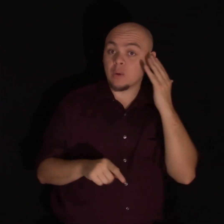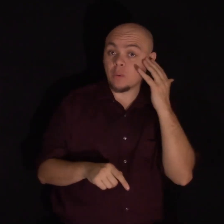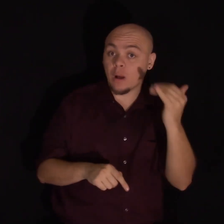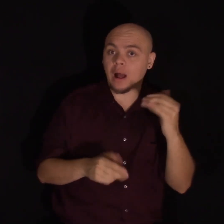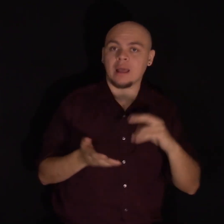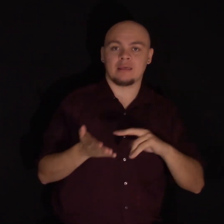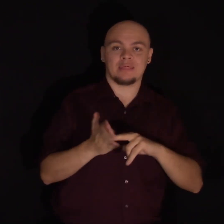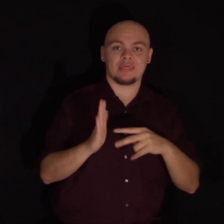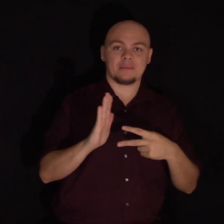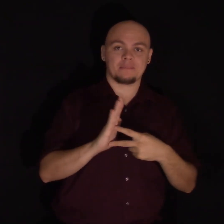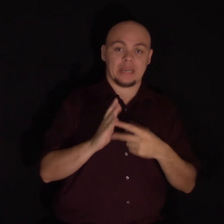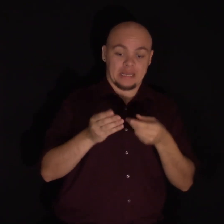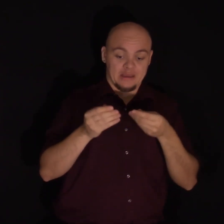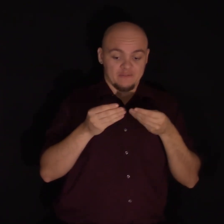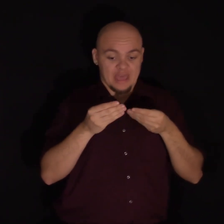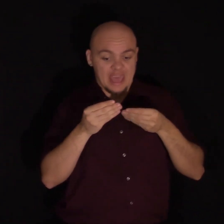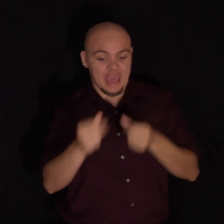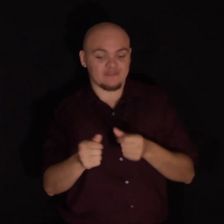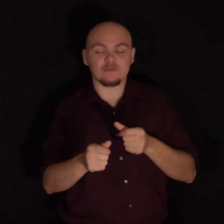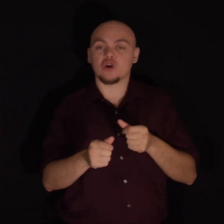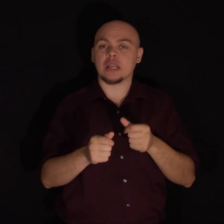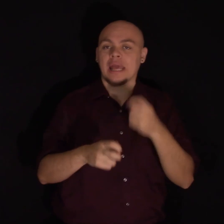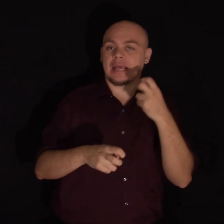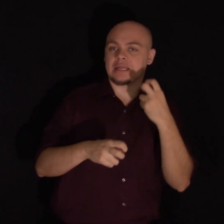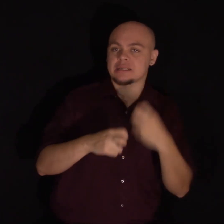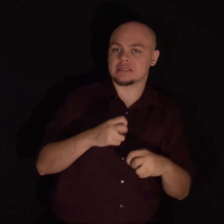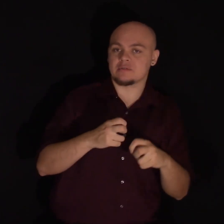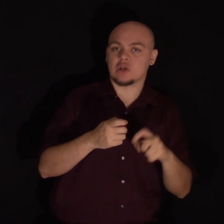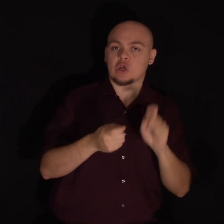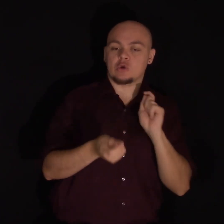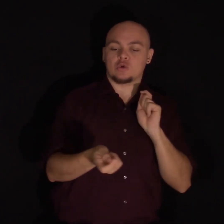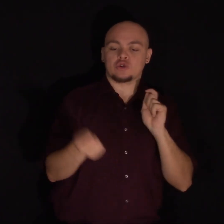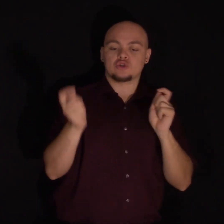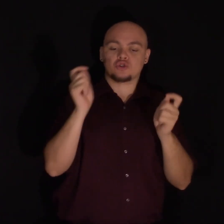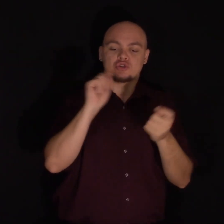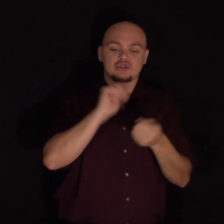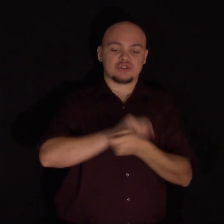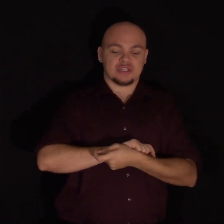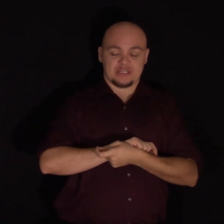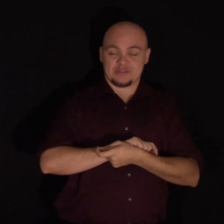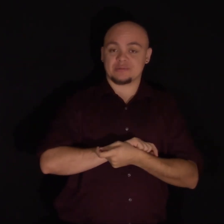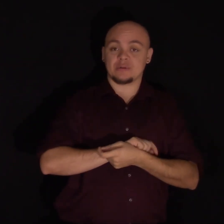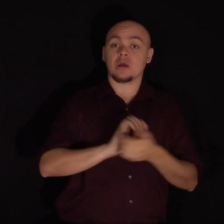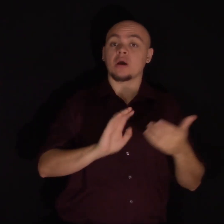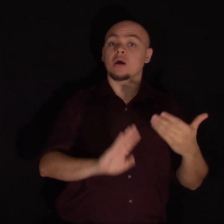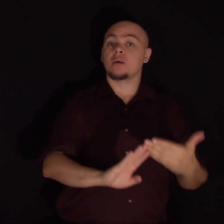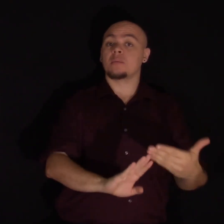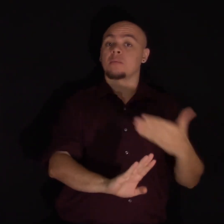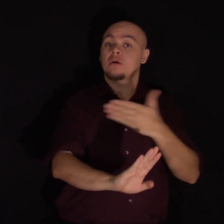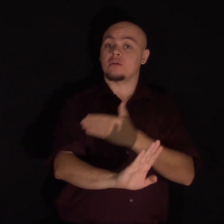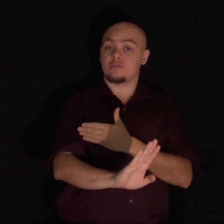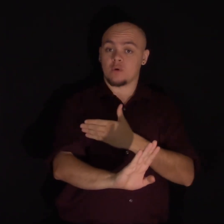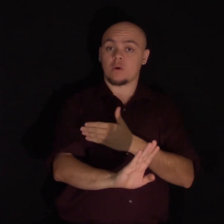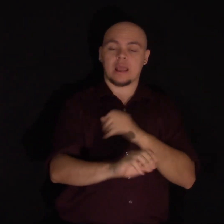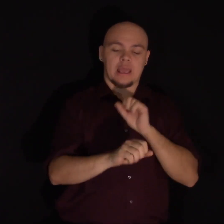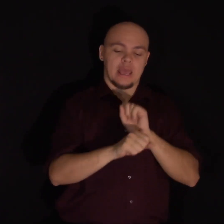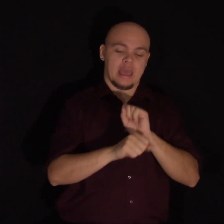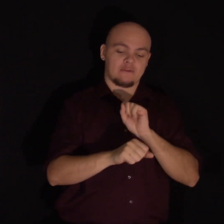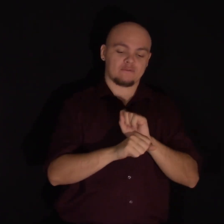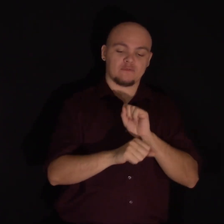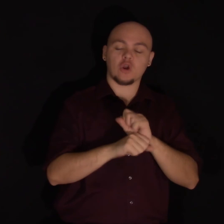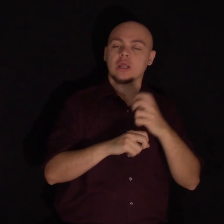of effort and difficulty were transformed. Before, effort and